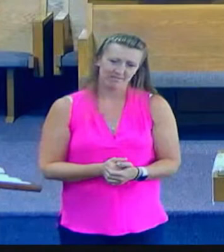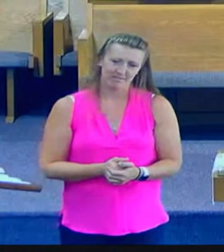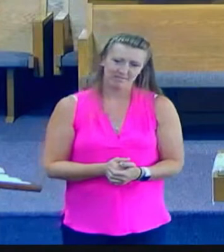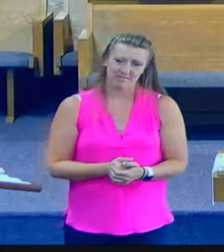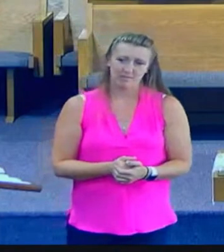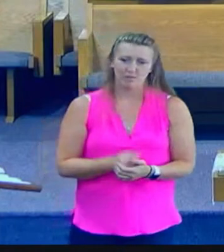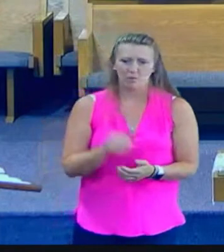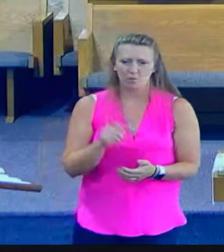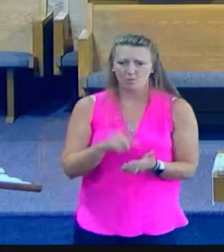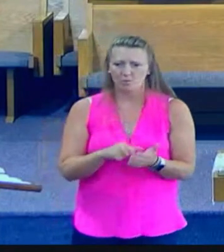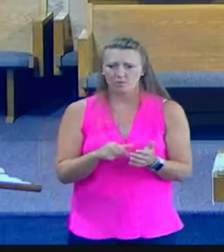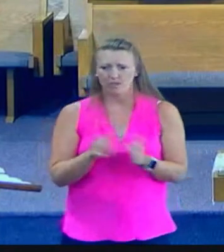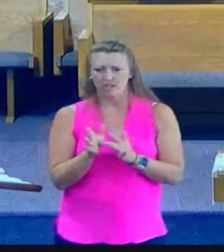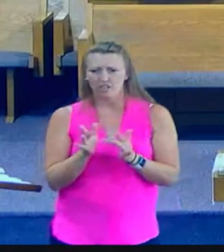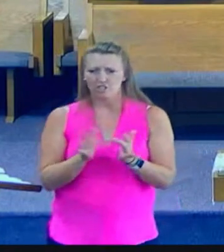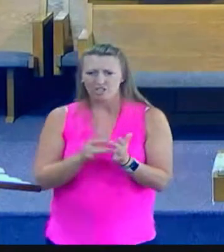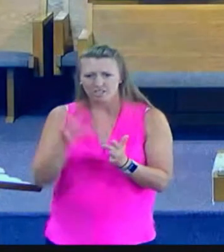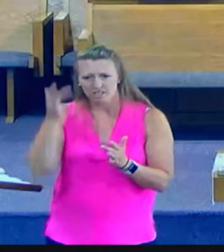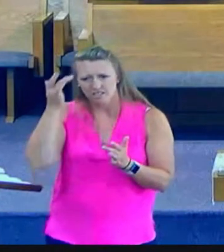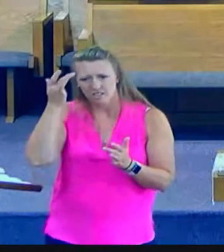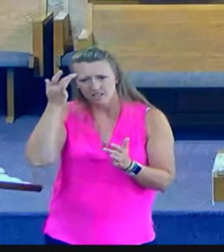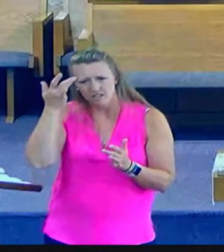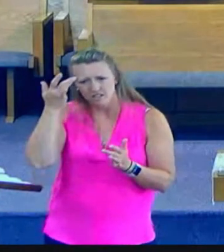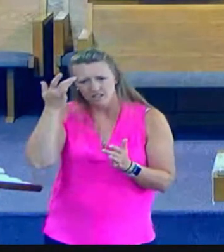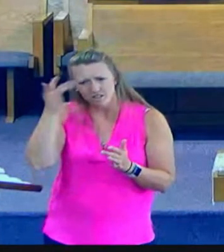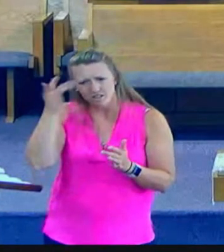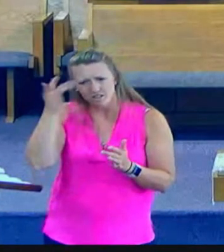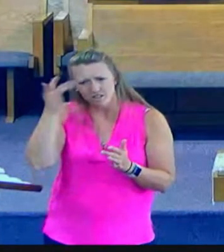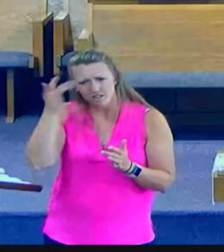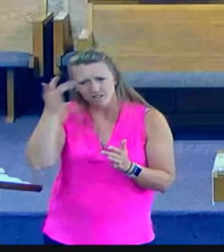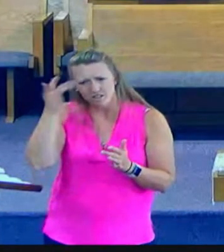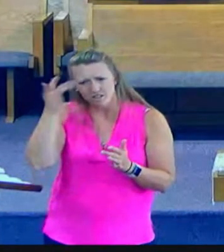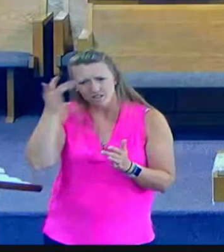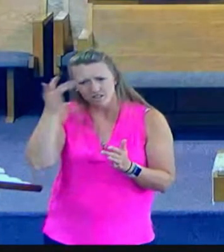let's turn in our song books this morning to 325 5